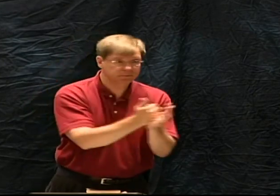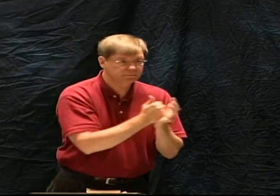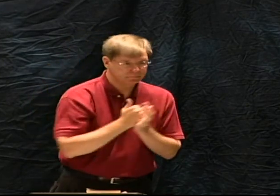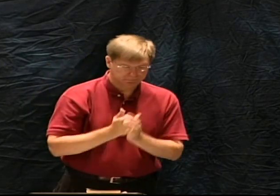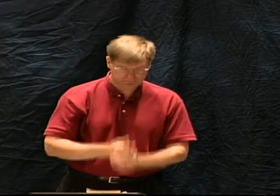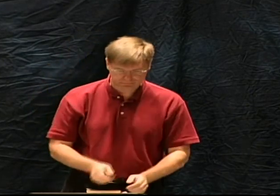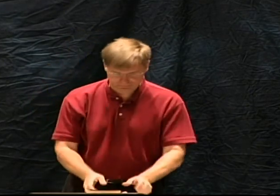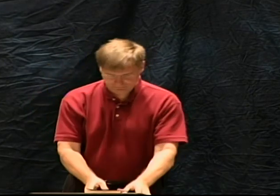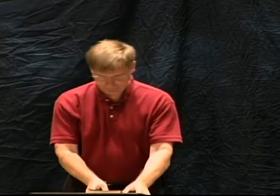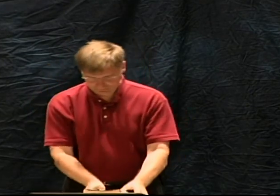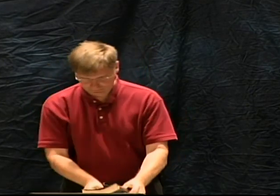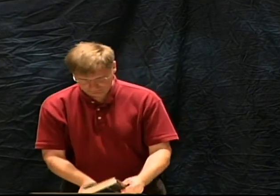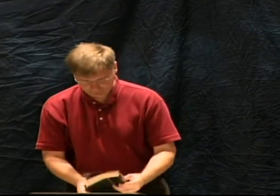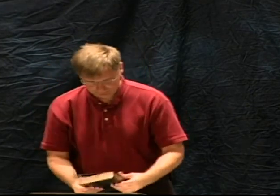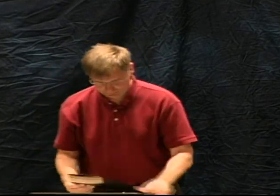In Jesus' name. Amen.